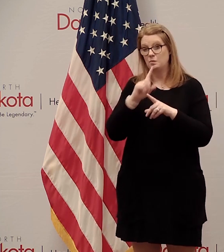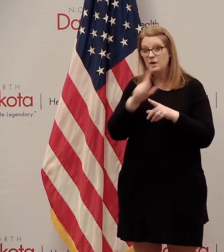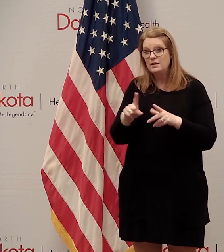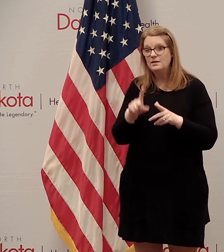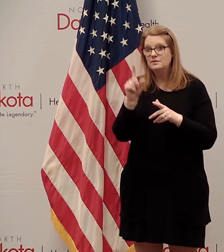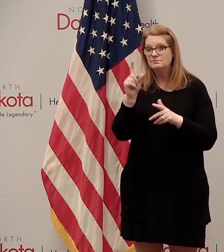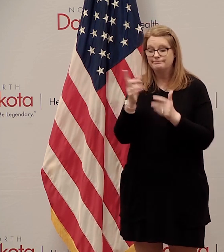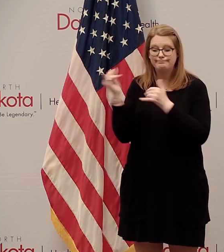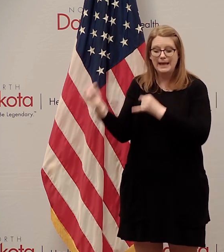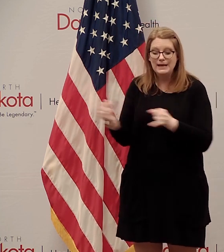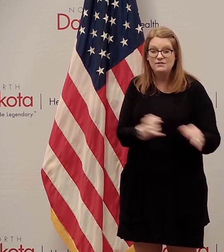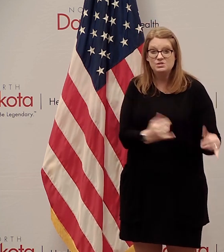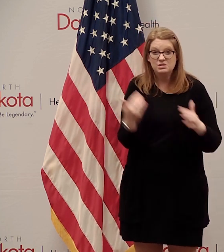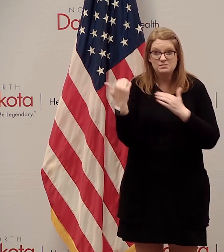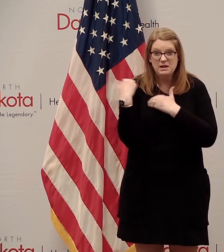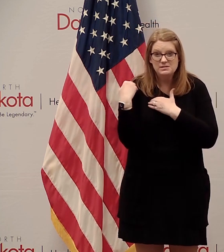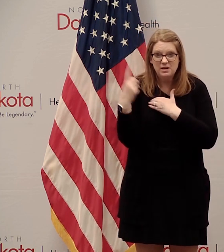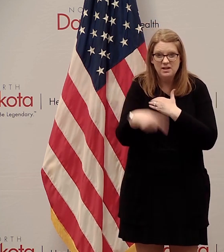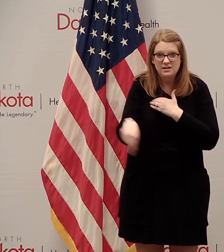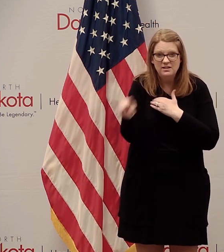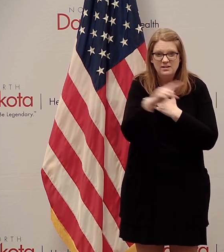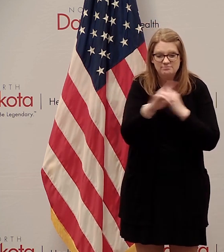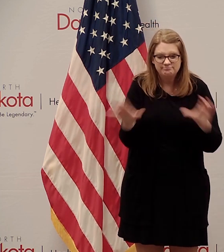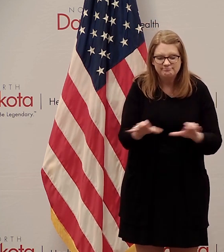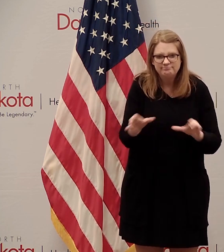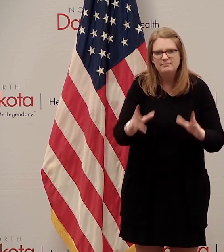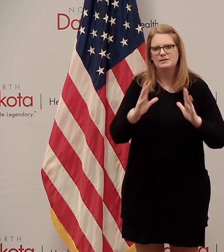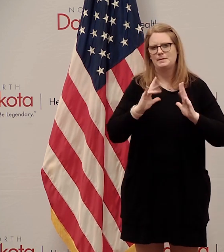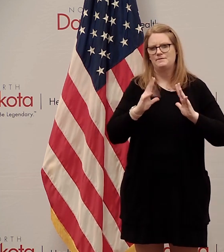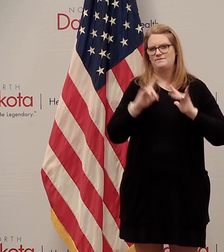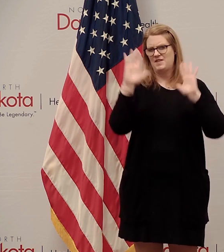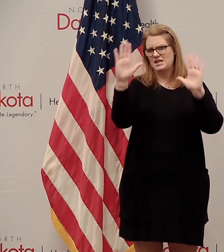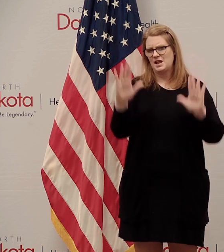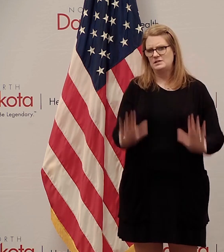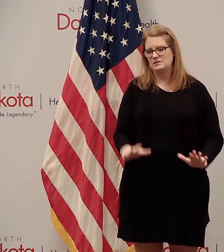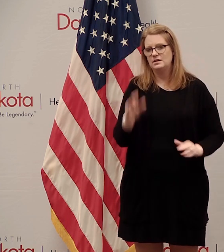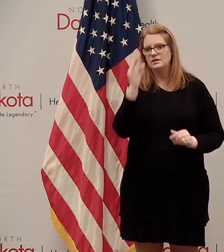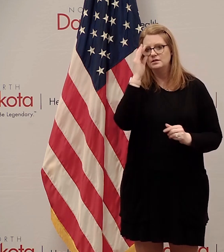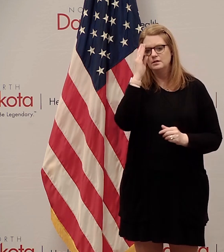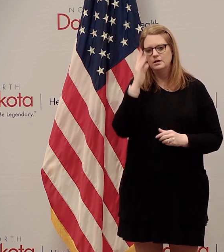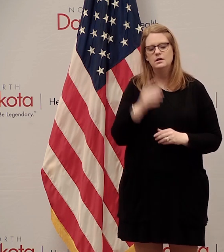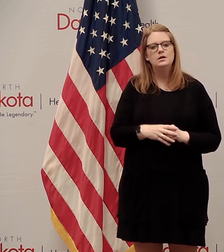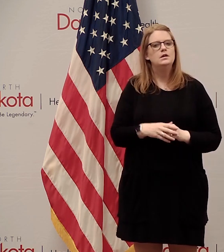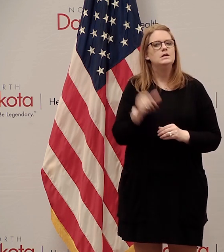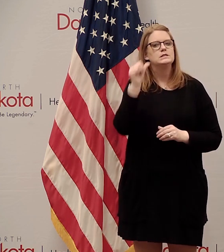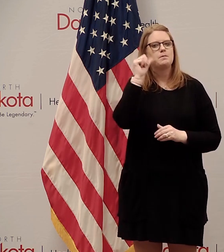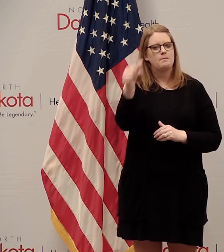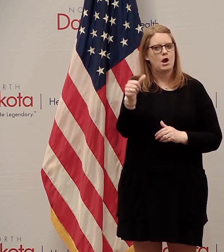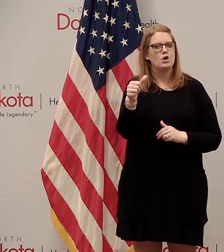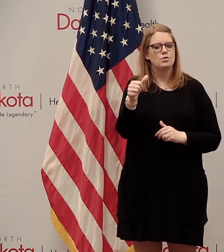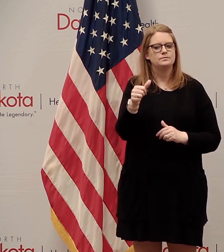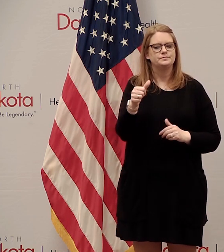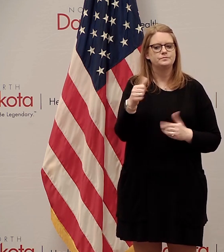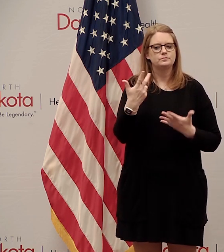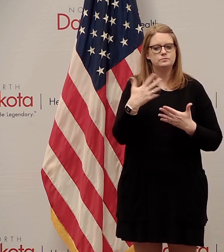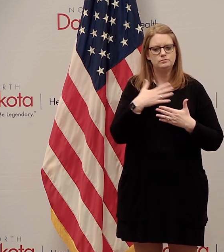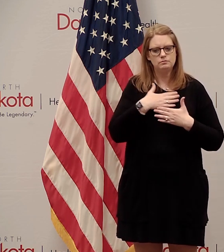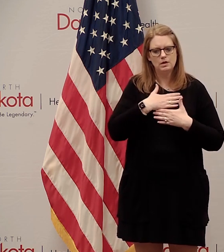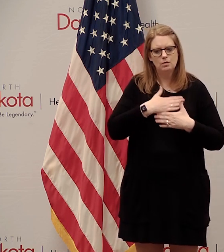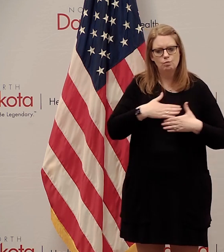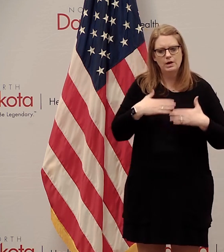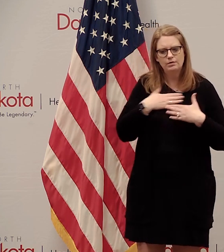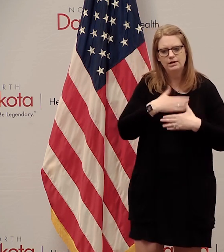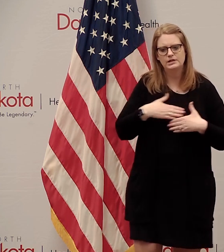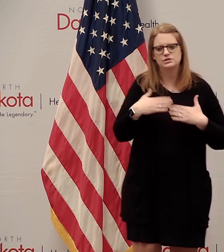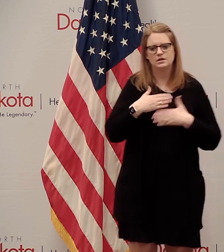we've seen across the state the order that we're issuing tomorrow is going to require that recreational and sports arenas